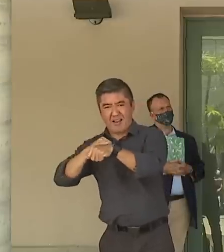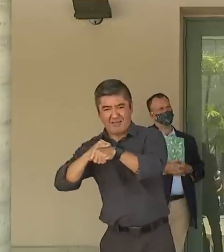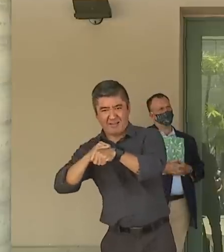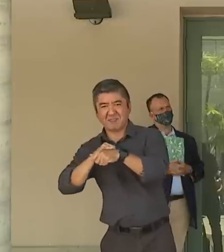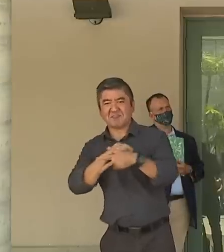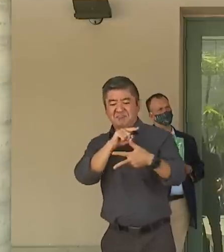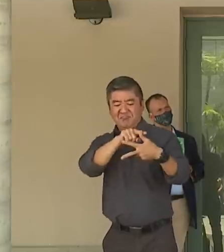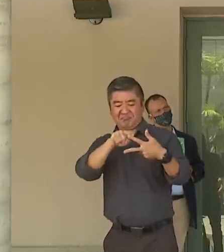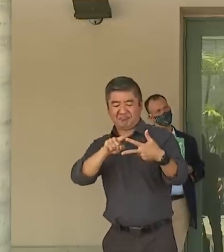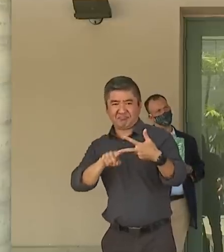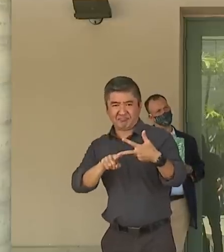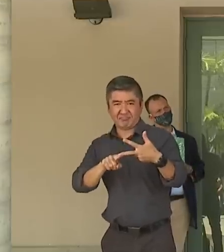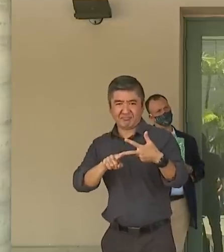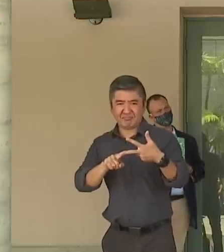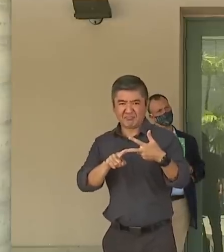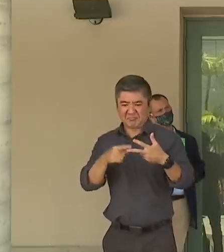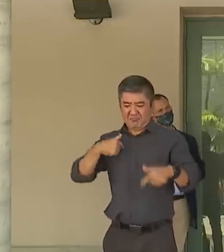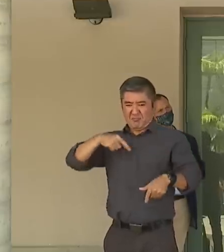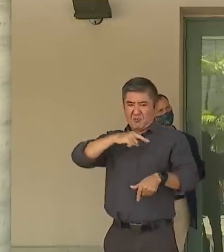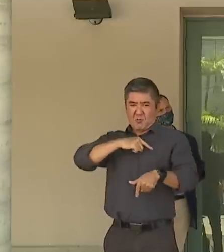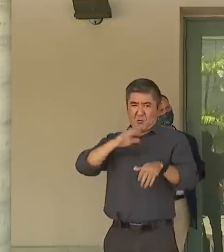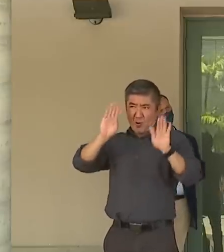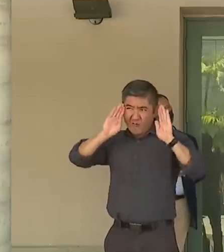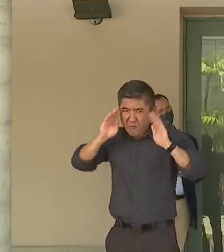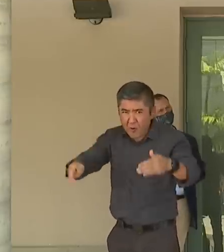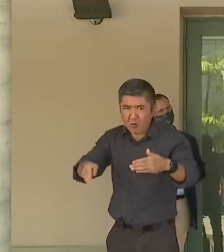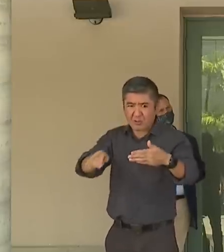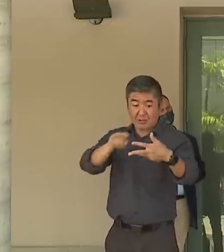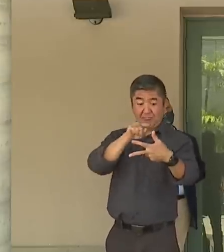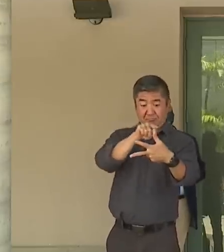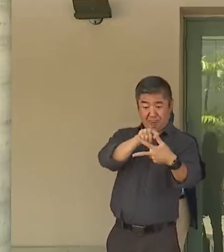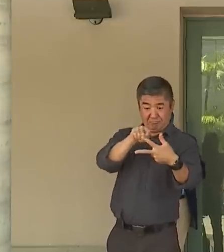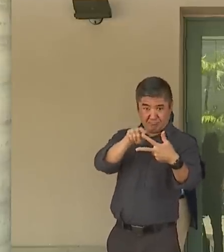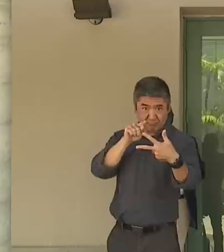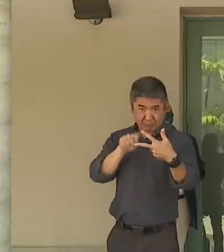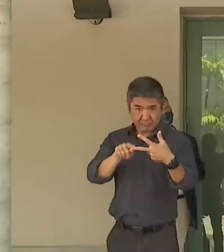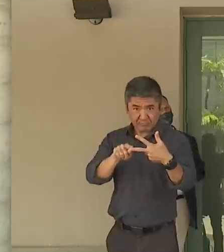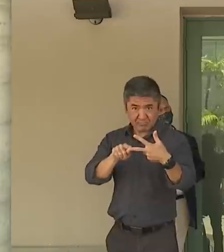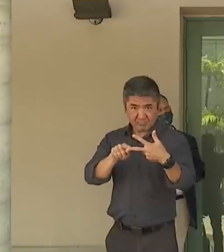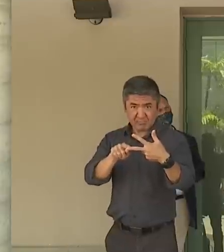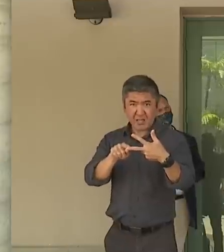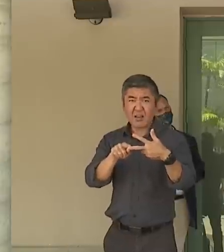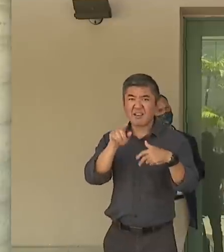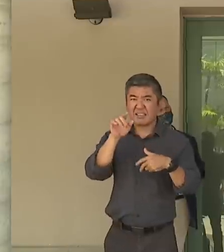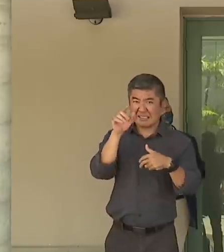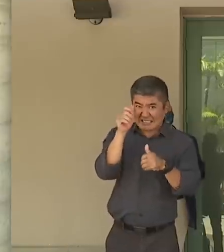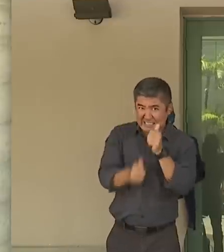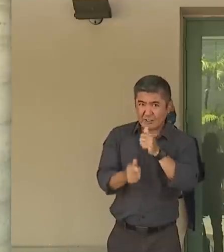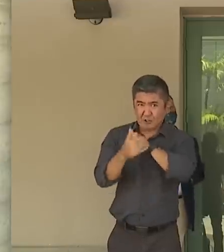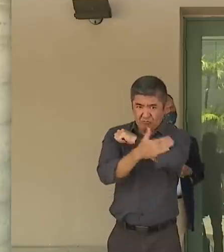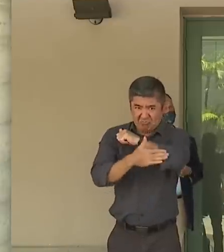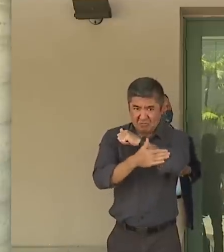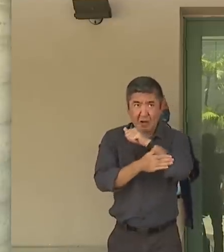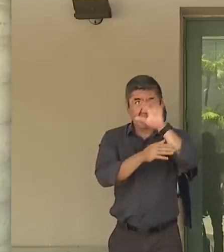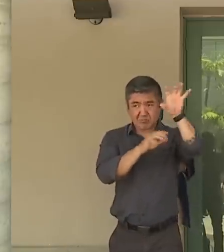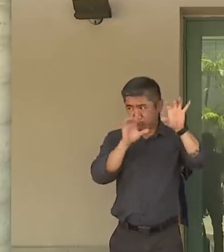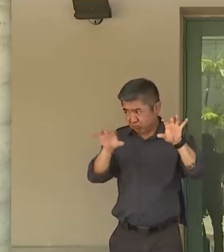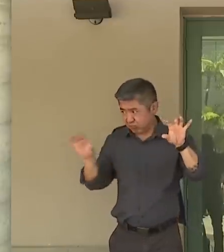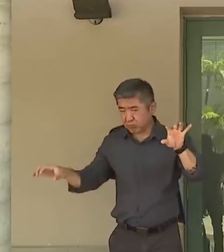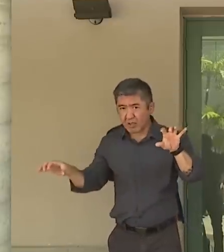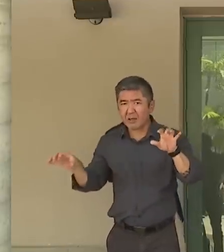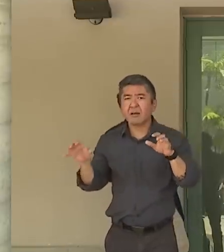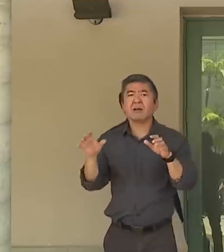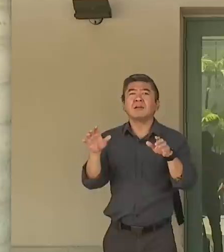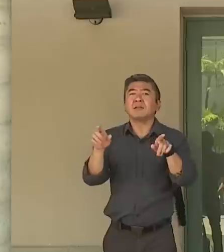And so we're going to be focusing our efforts not just in those in those counties, but also with the